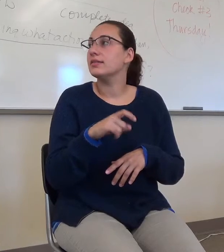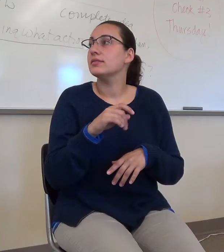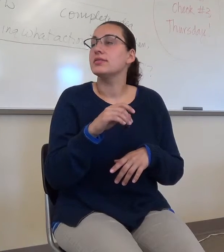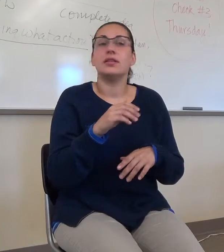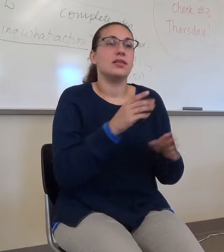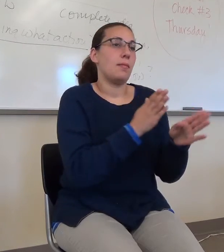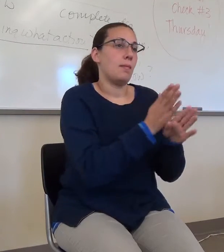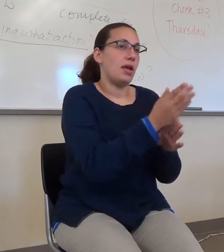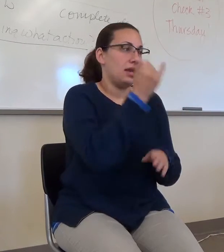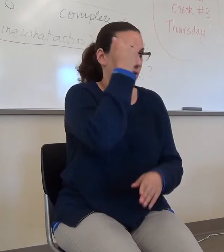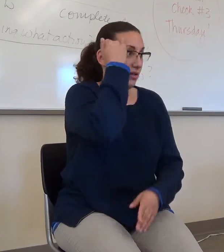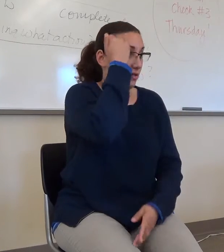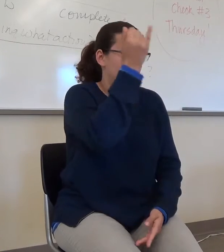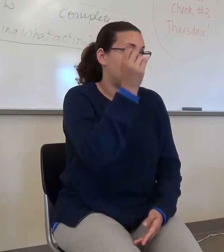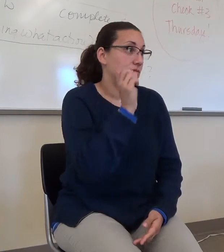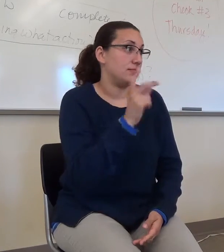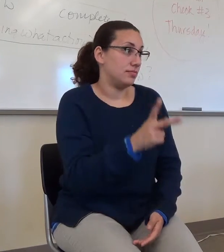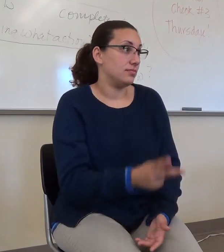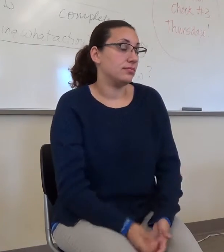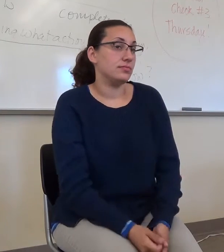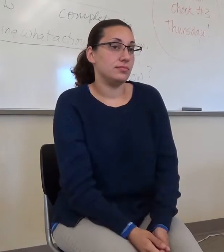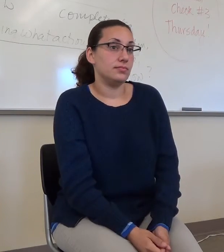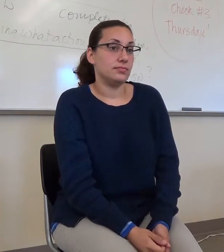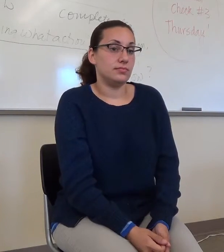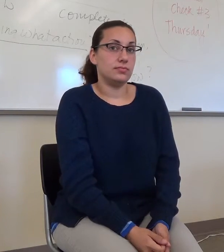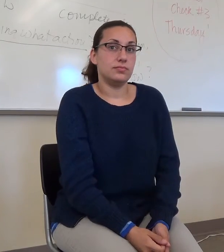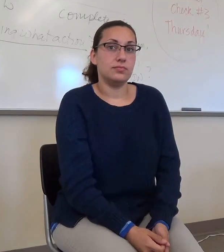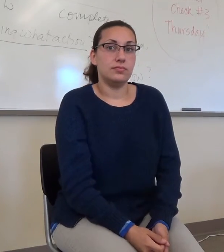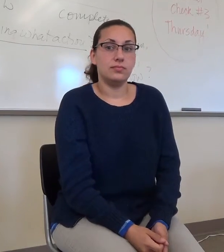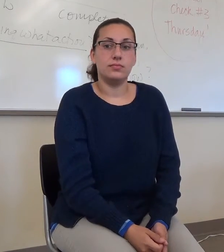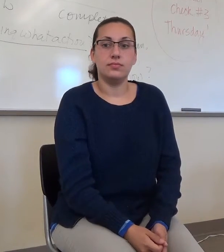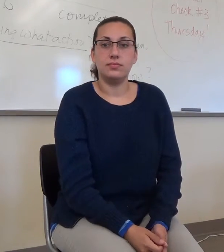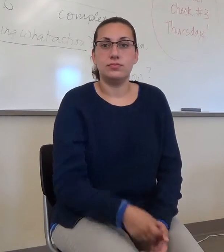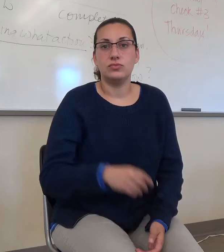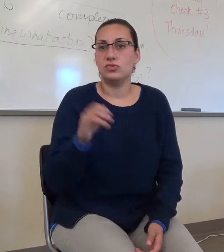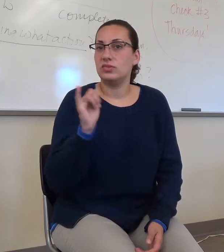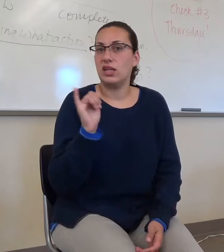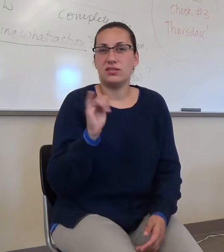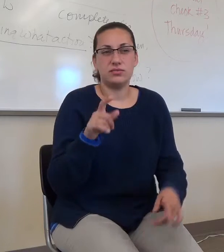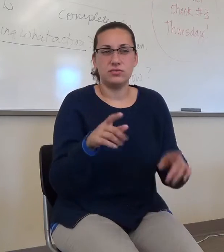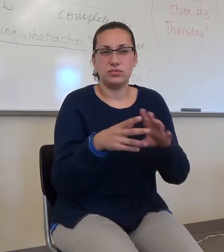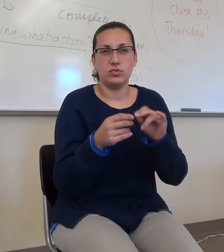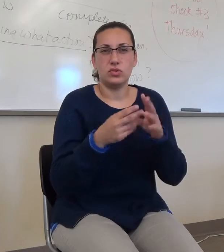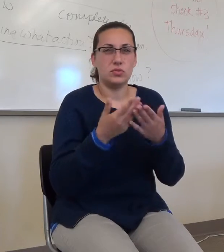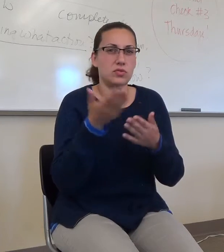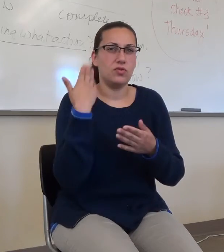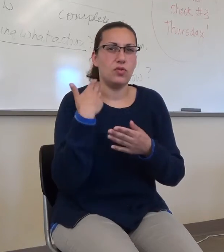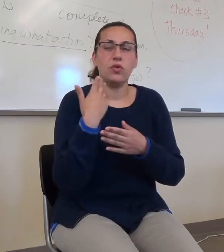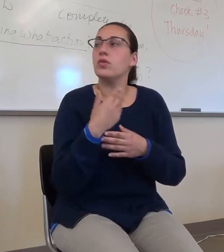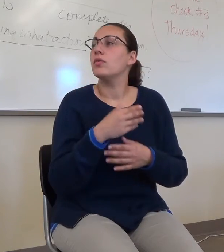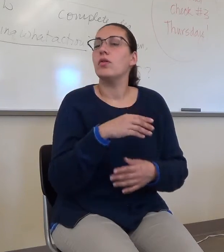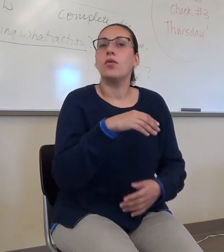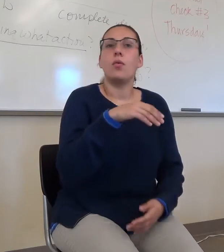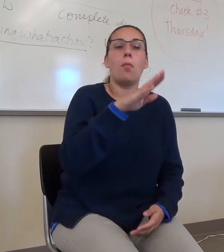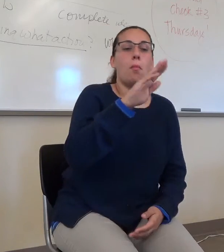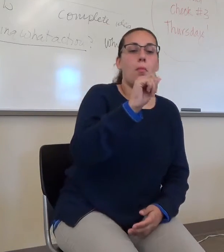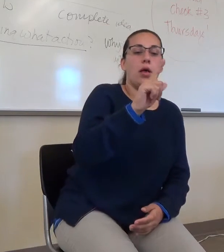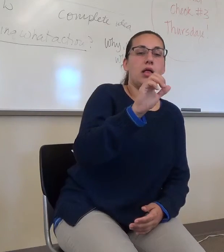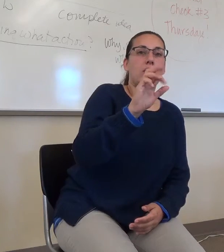part in this. That's, that's like the ones we looked at here. Robert Ballard and his discoveries were only because